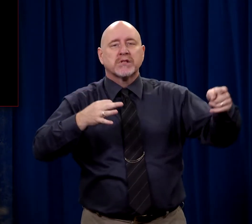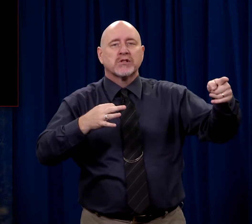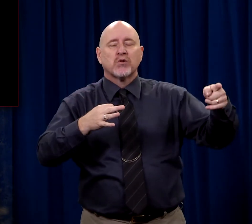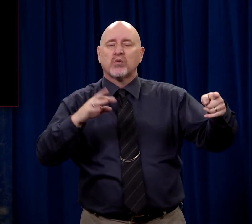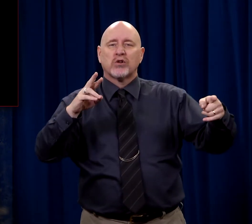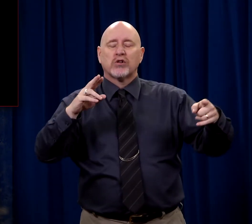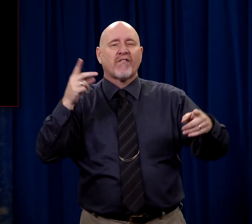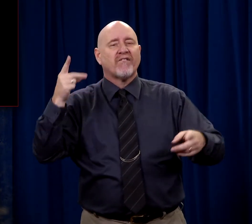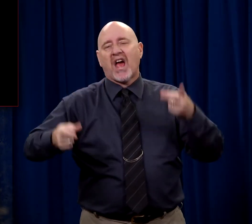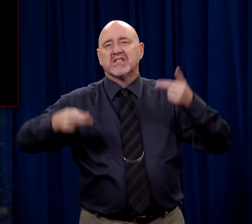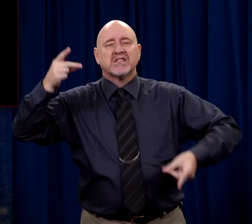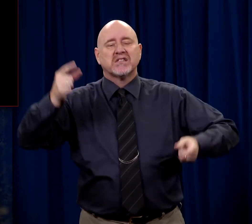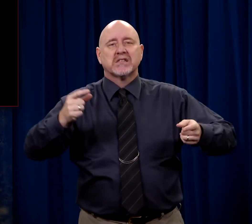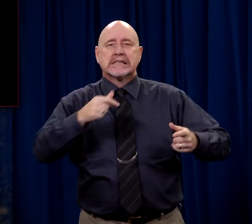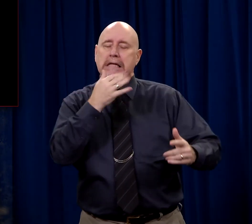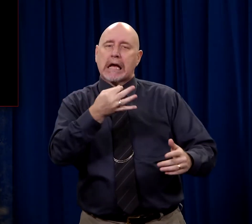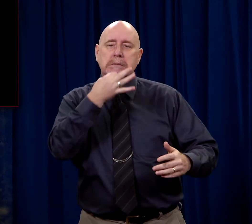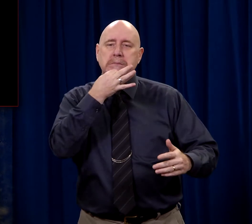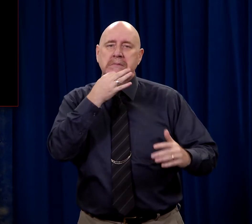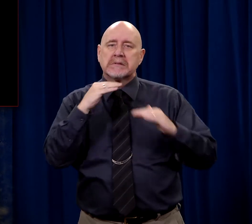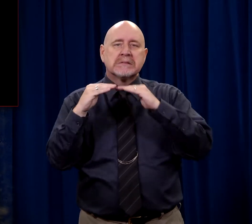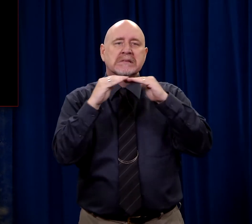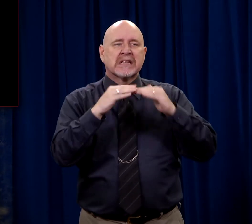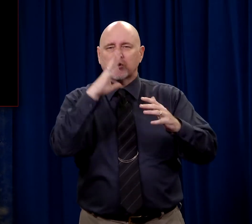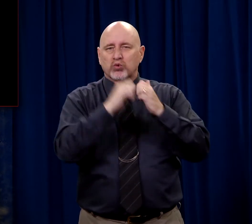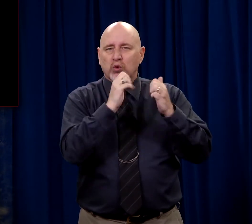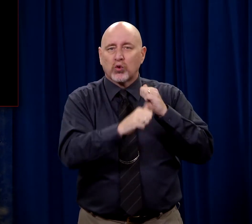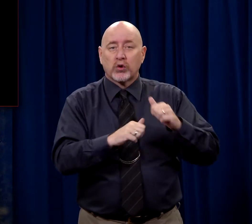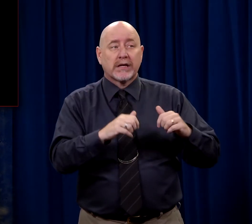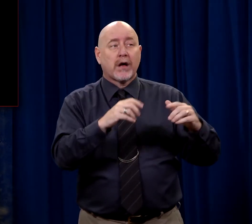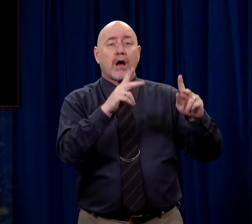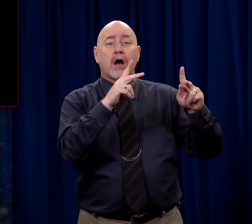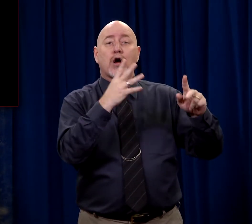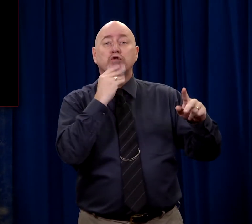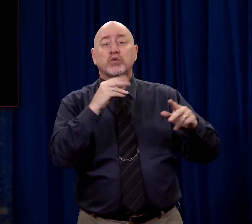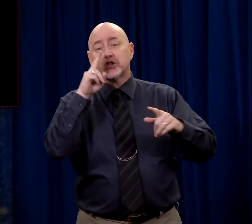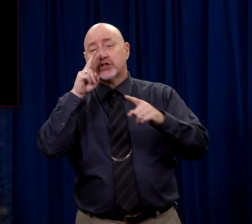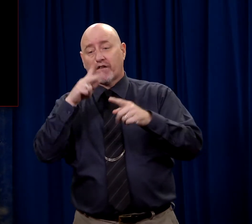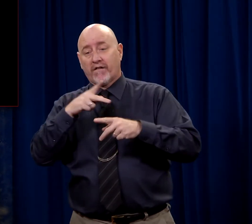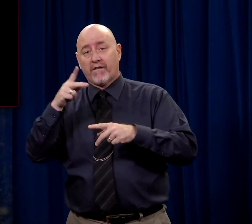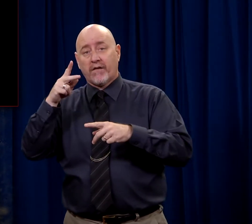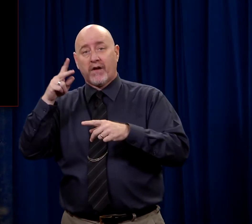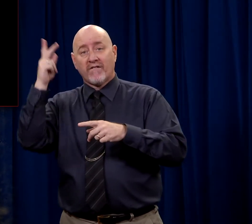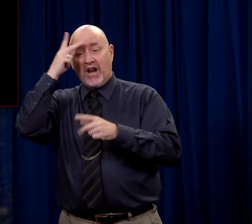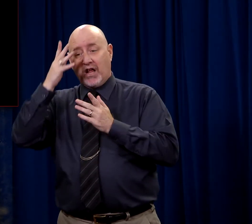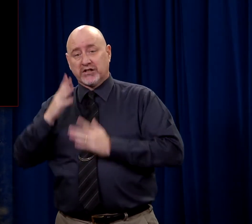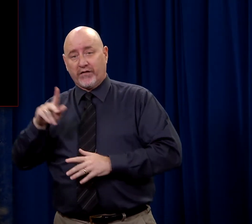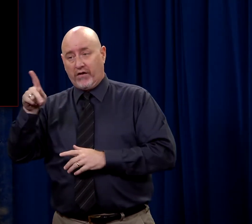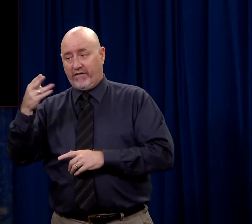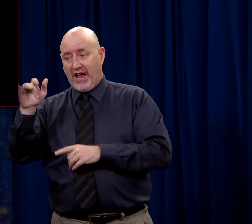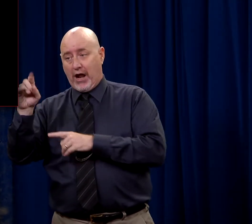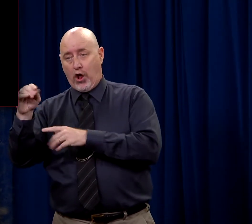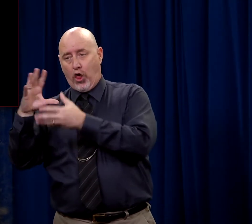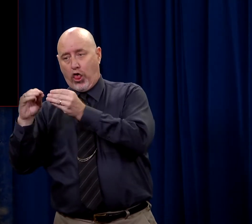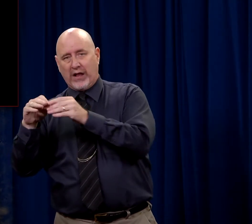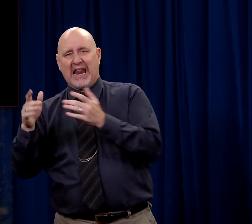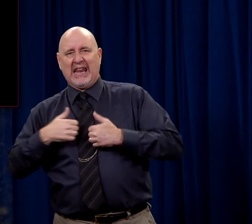thoughtless and incompetent and cruel. A contemporary of Pilate, a Jewish philosopher named Philo, spoke of